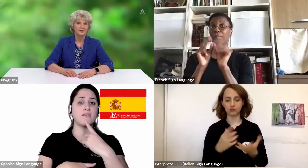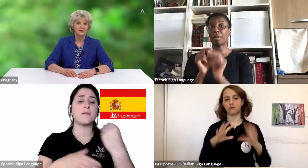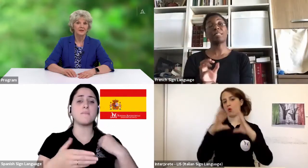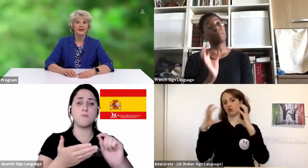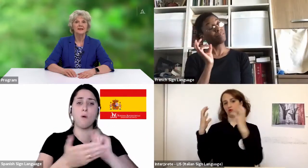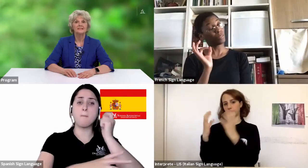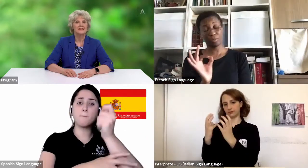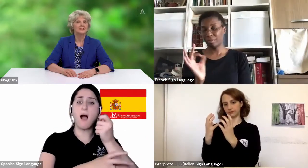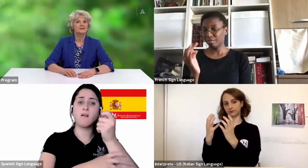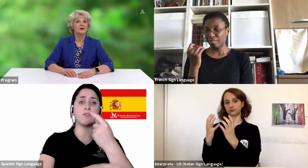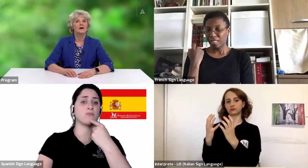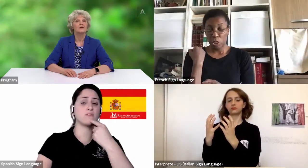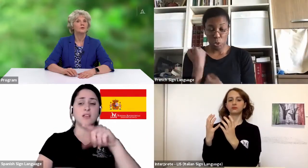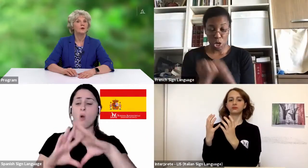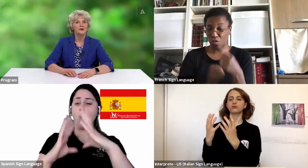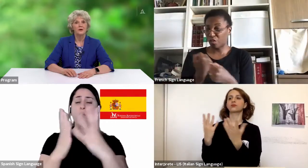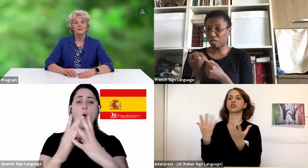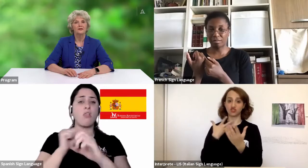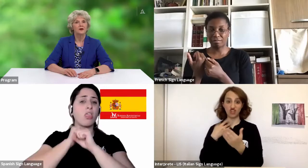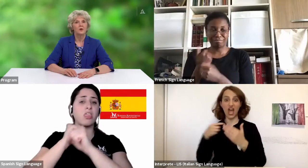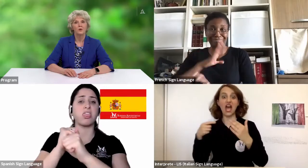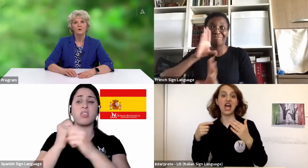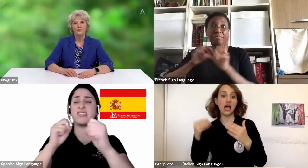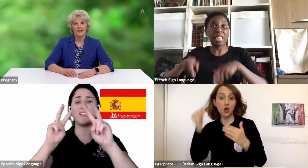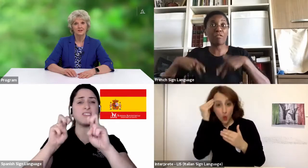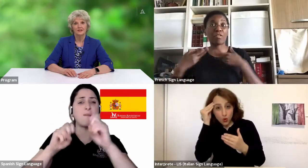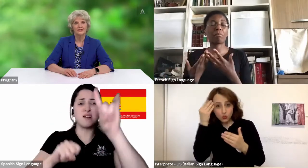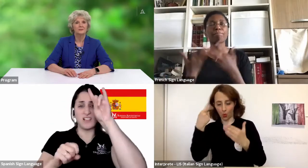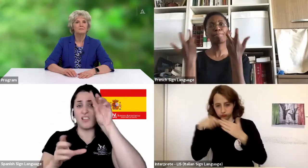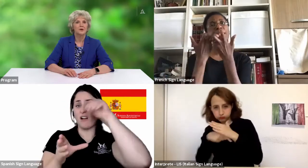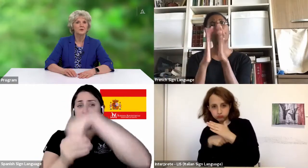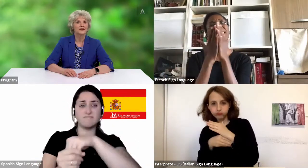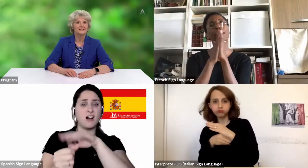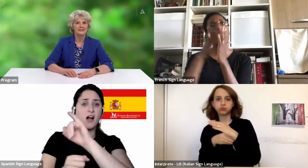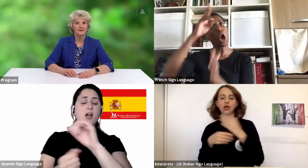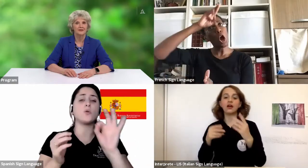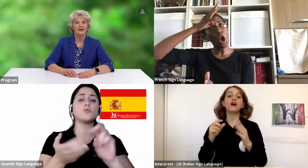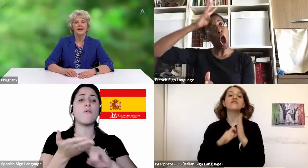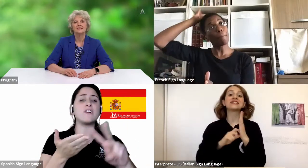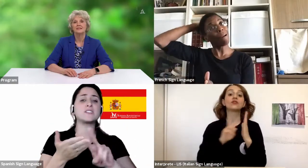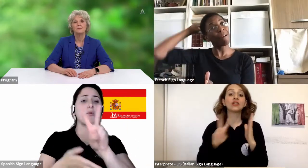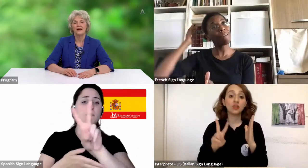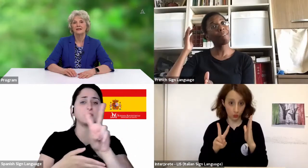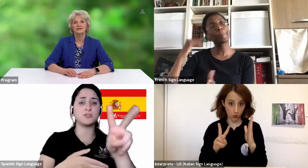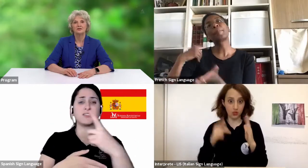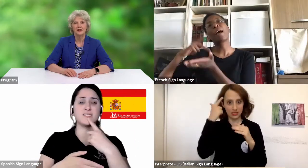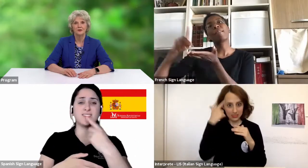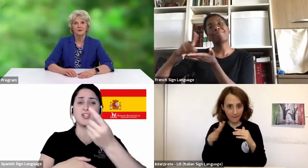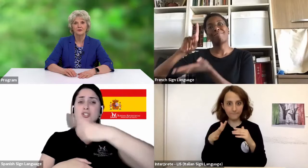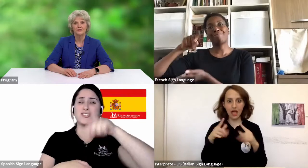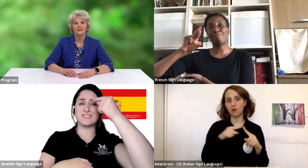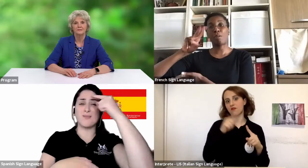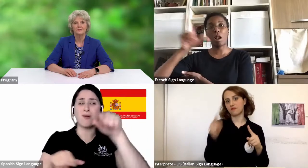22, he says, For we know that the whole creation has been moaning together as in the pains of